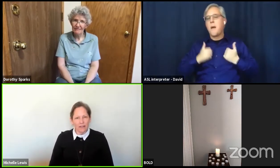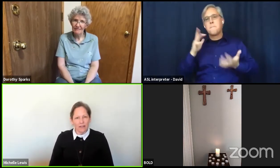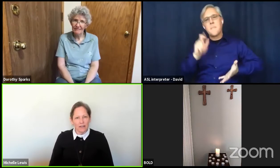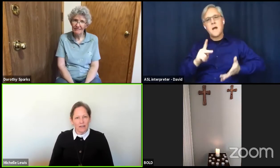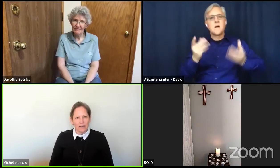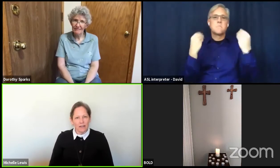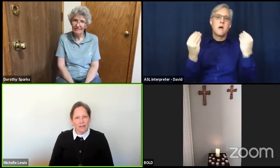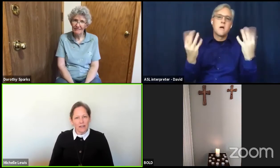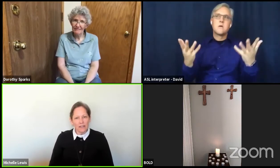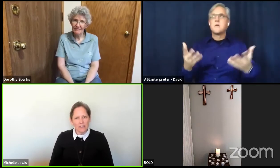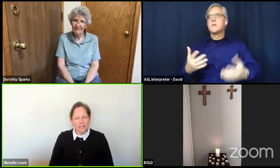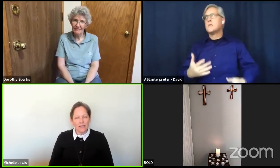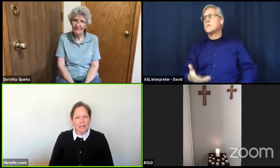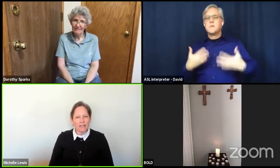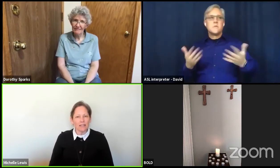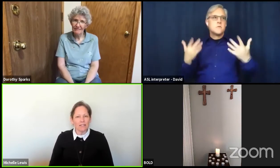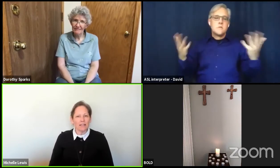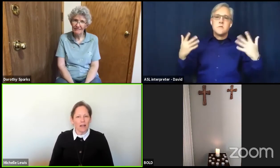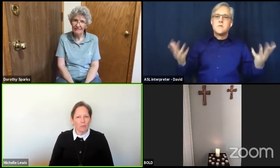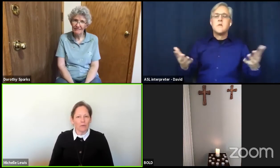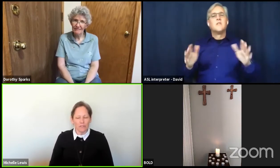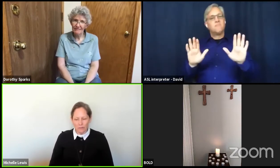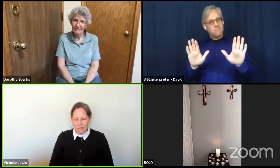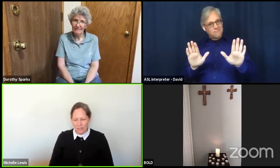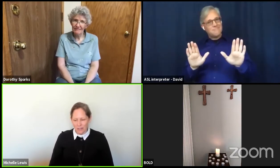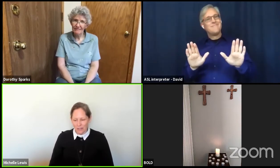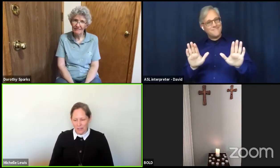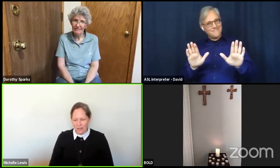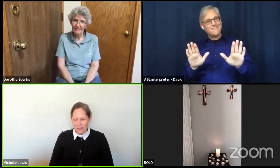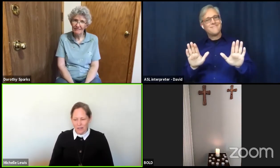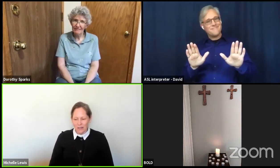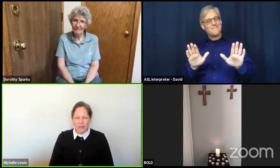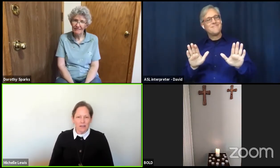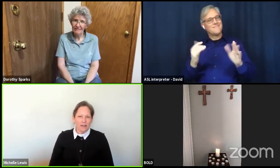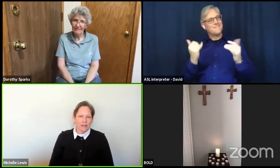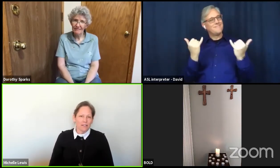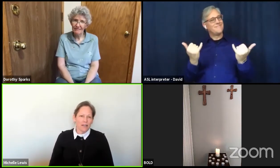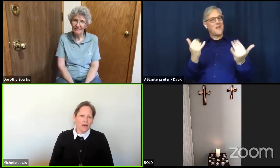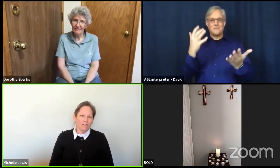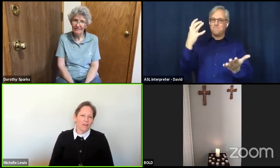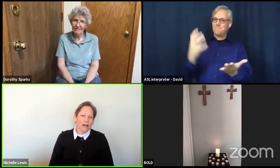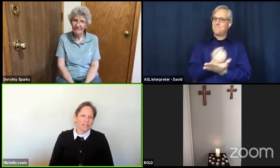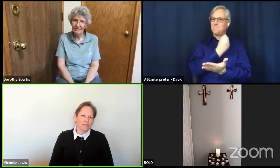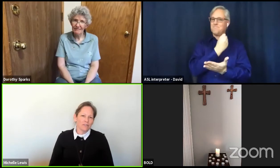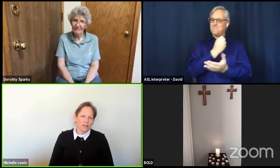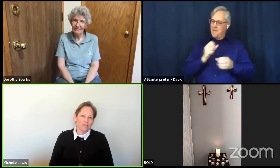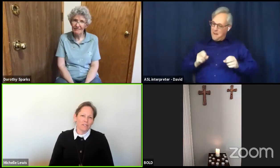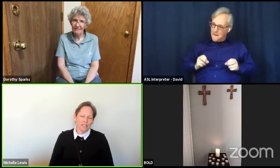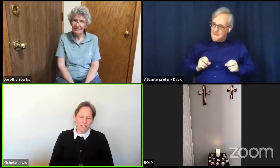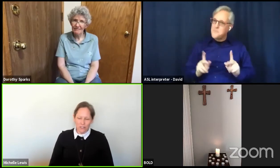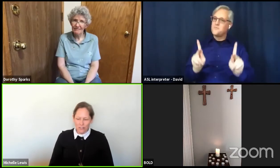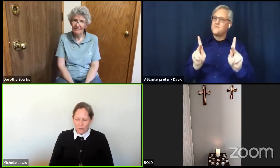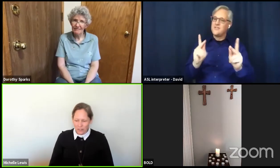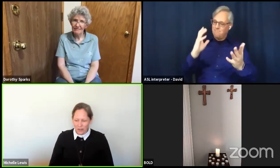Let us take this opportunity to have lots of conversations with God.